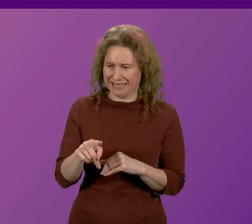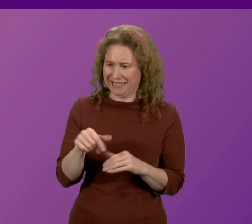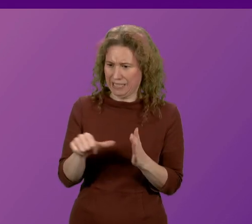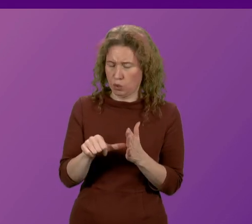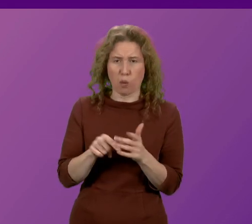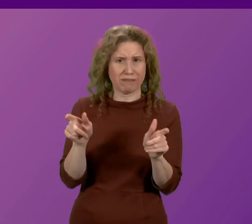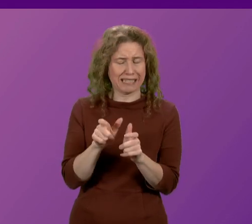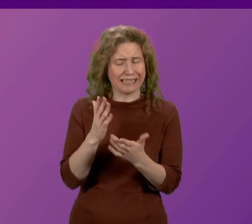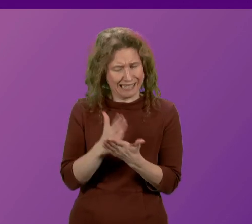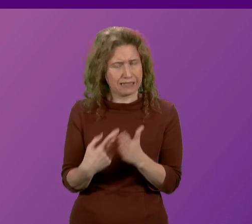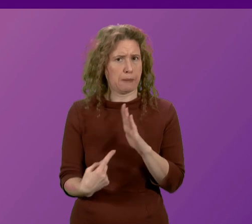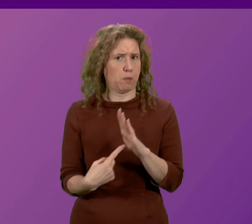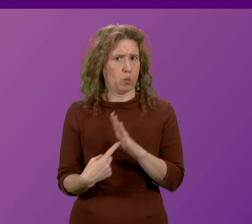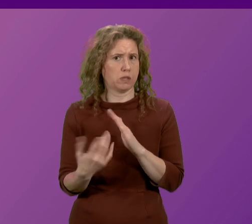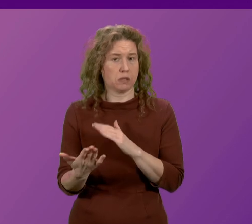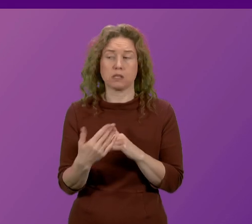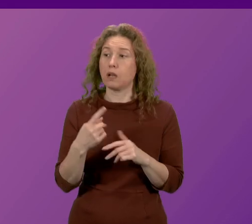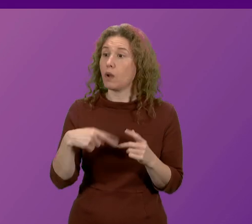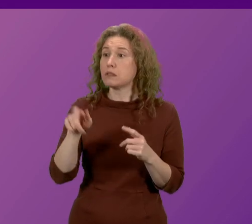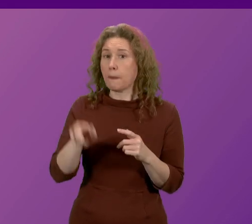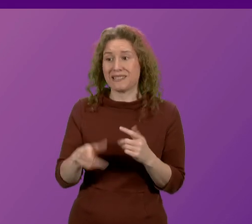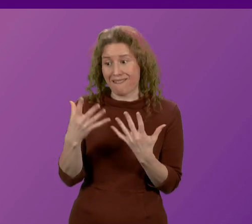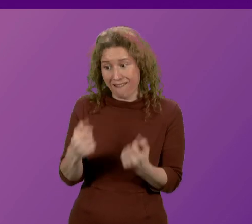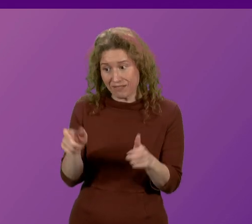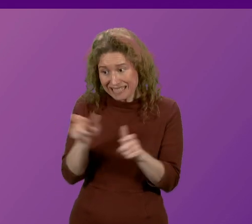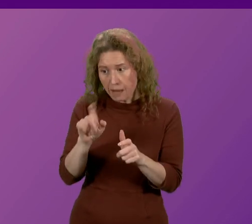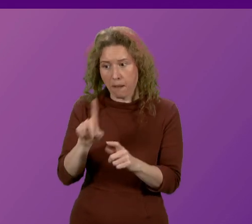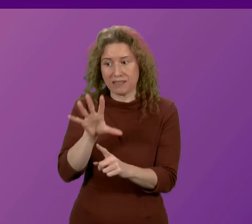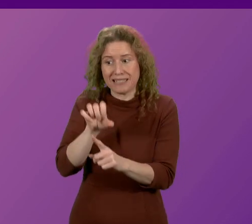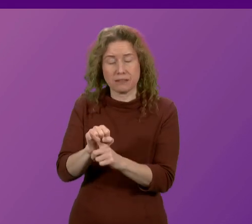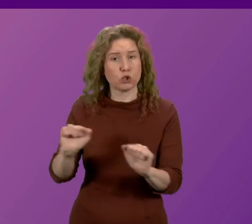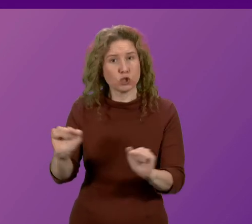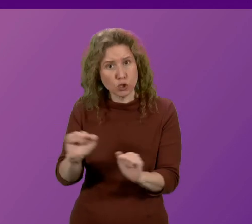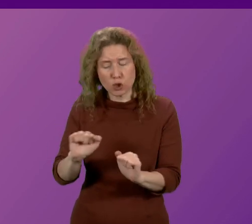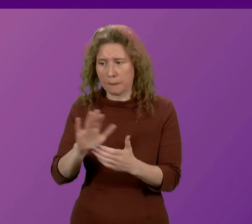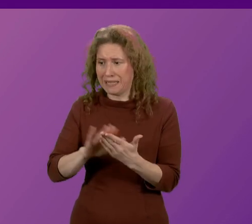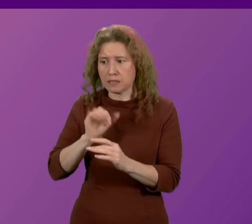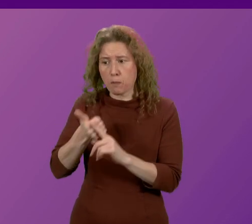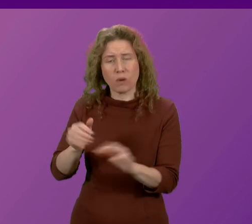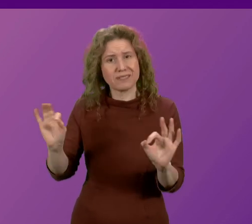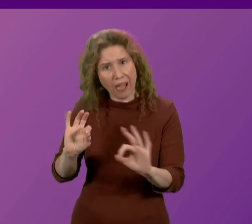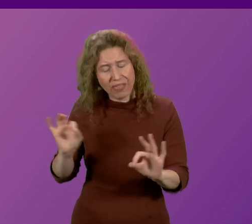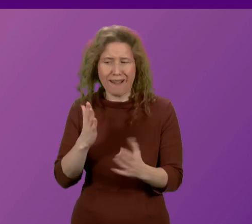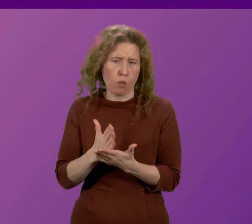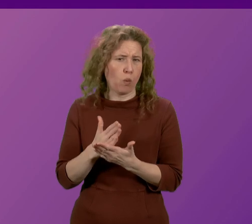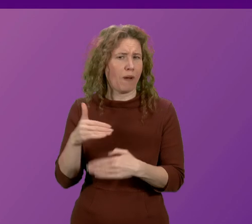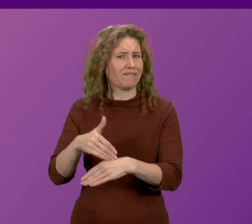dyslexia where that is not identified and not supported as a consequence. So I very happy to agree to meet with Mr Mundell